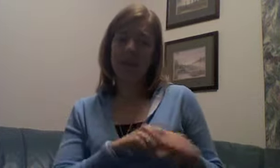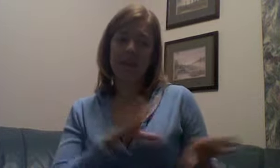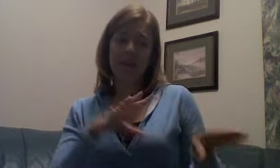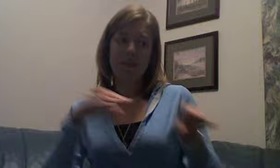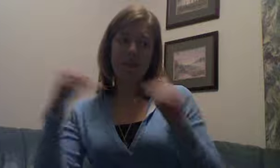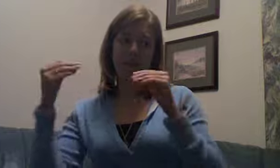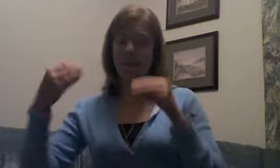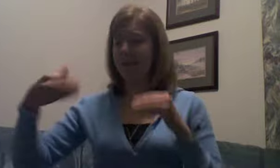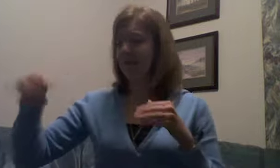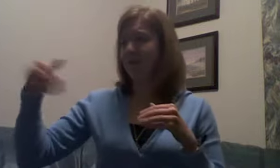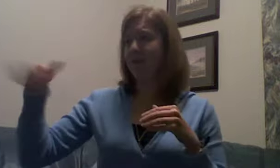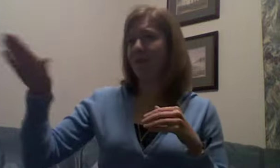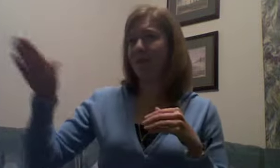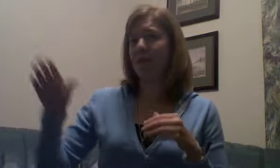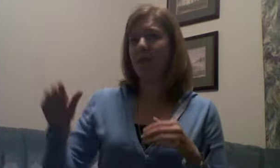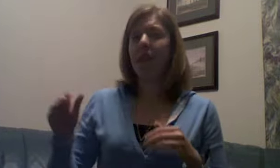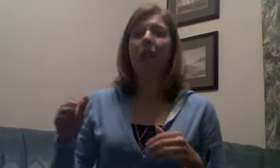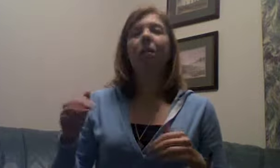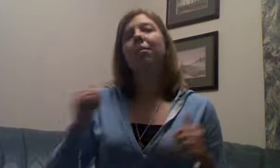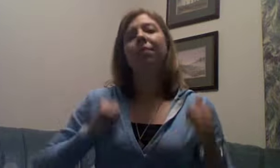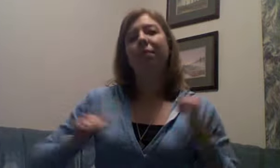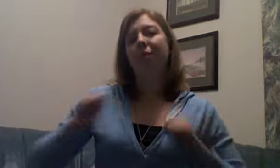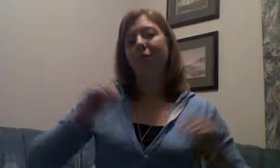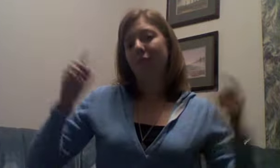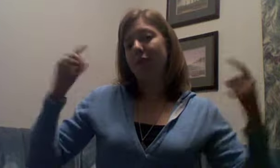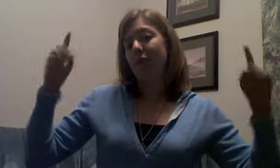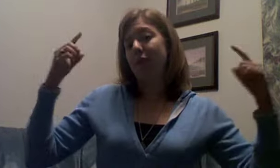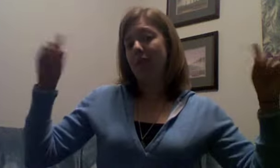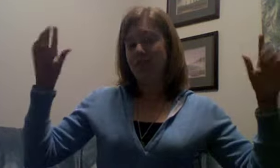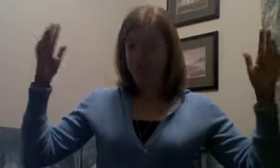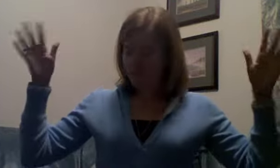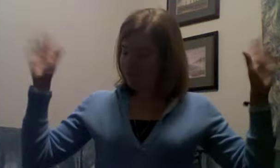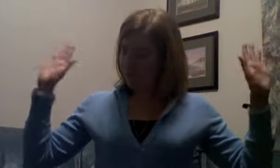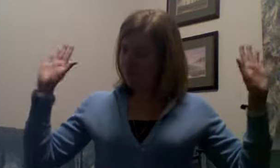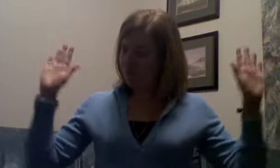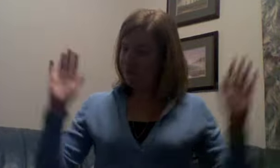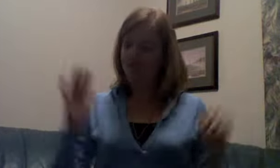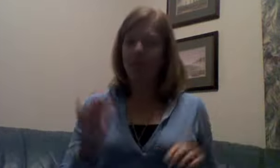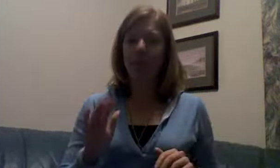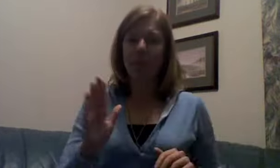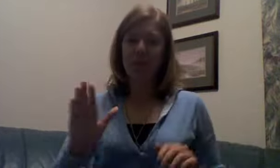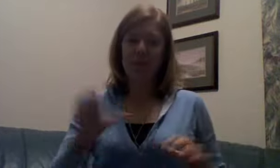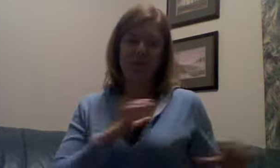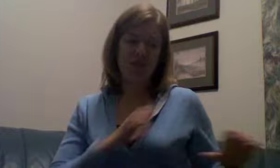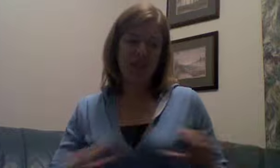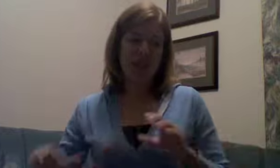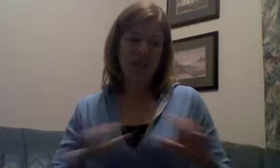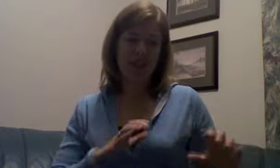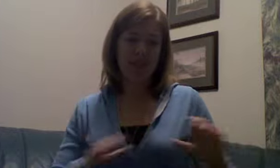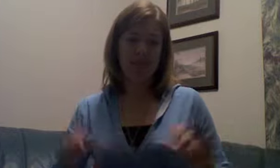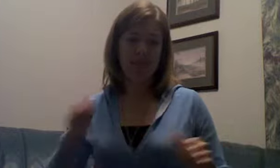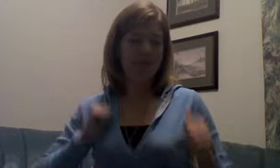to go, curtains finally closing. That was quite a show,